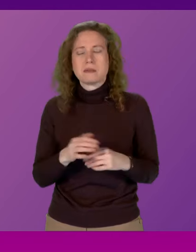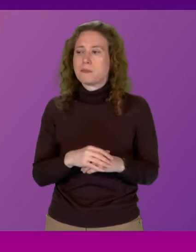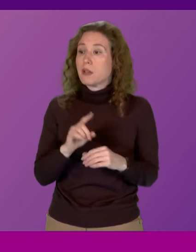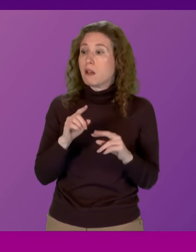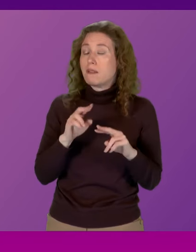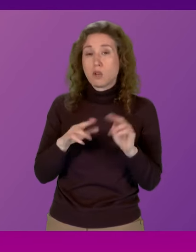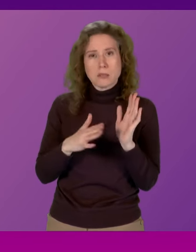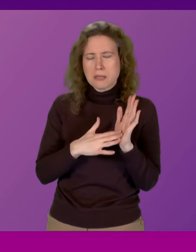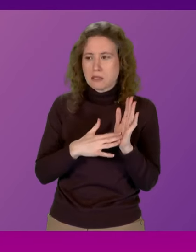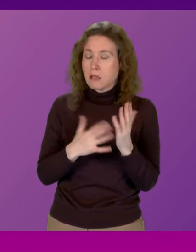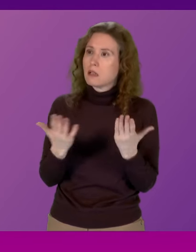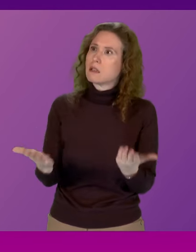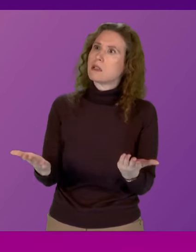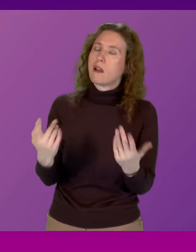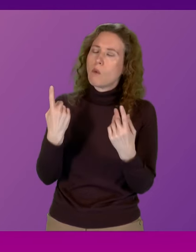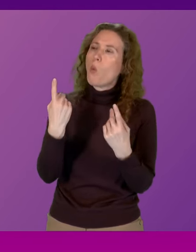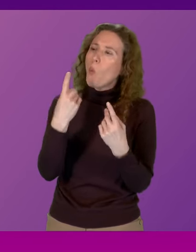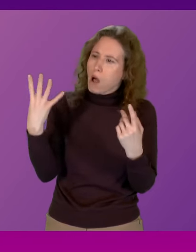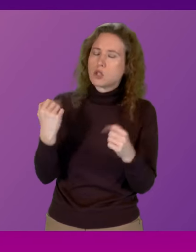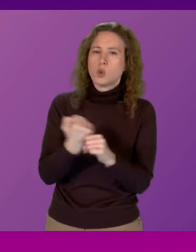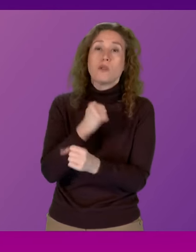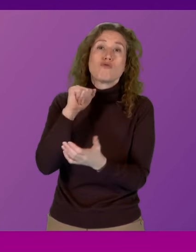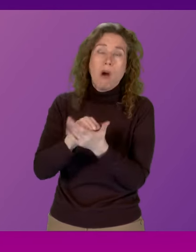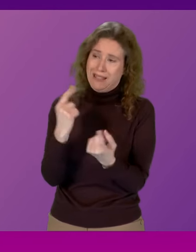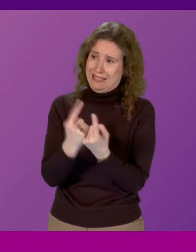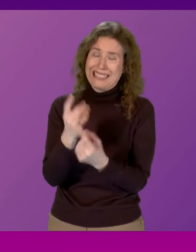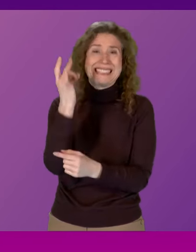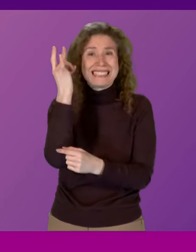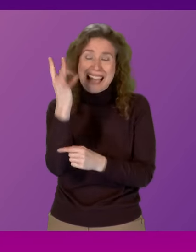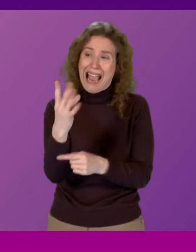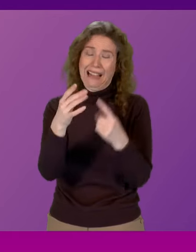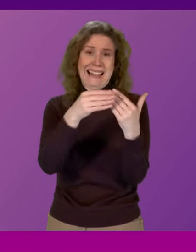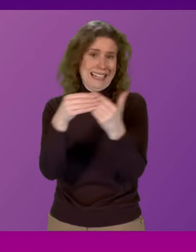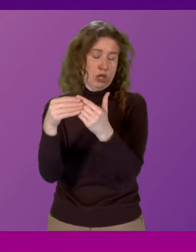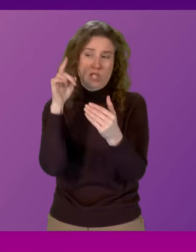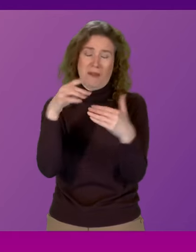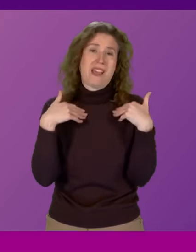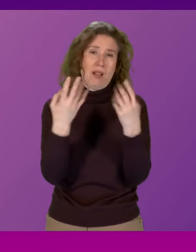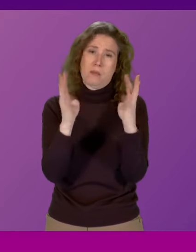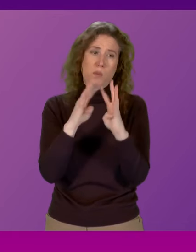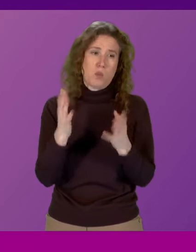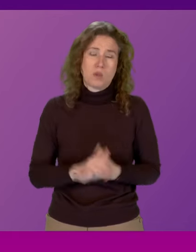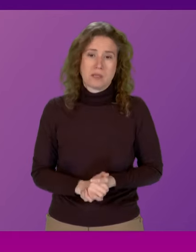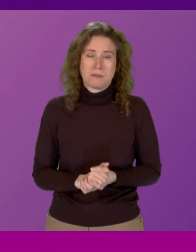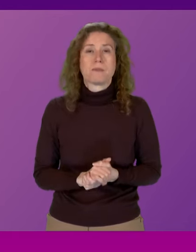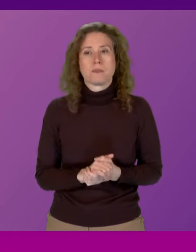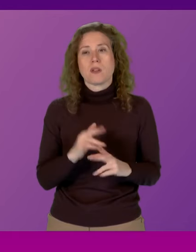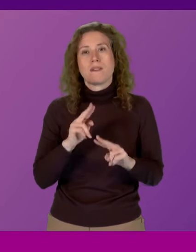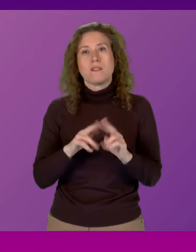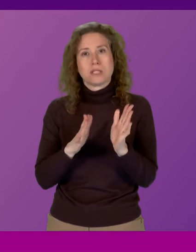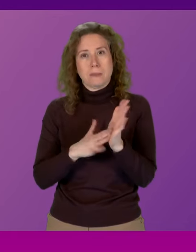Minister, for once, do the right thing. Sack the leadership of this health board. First Minister.